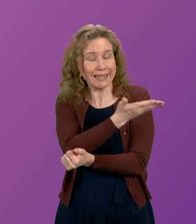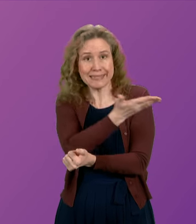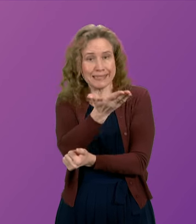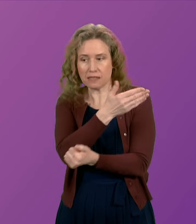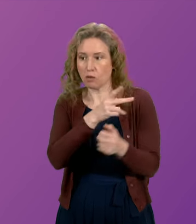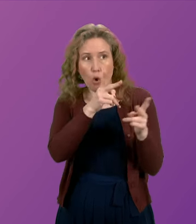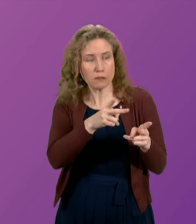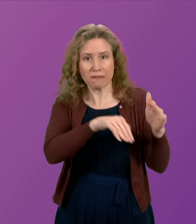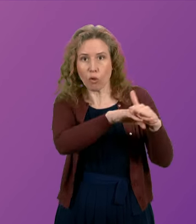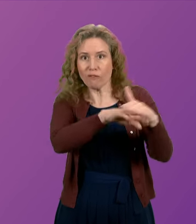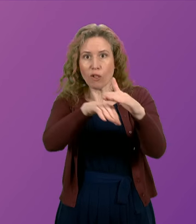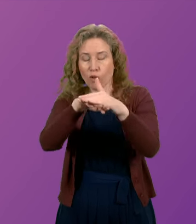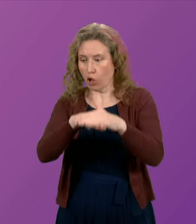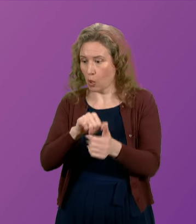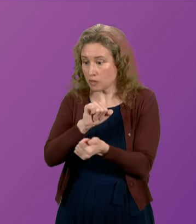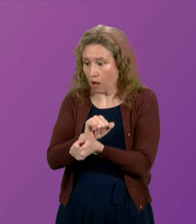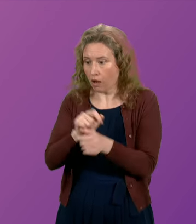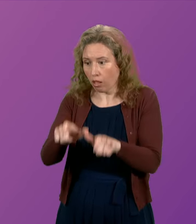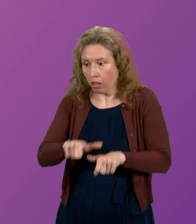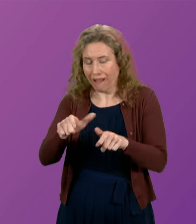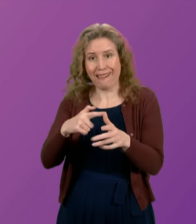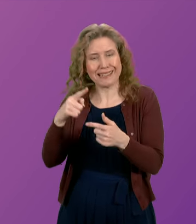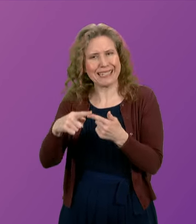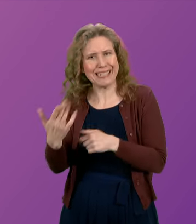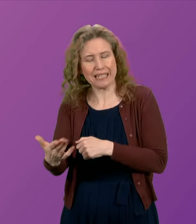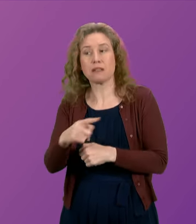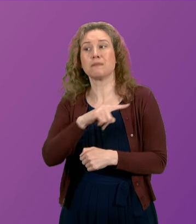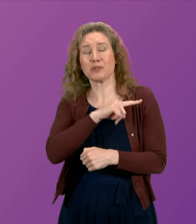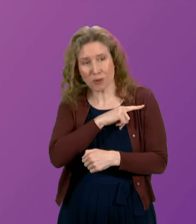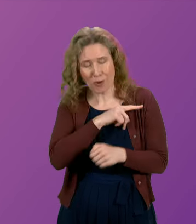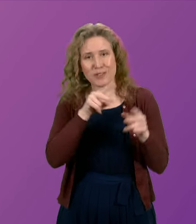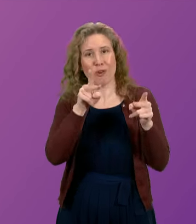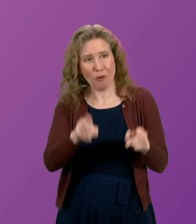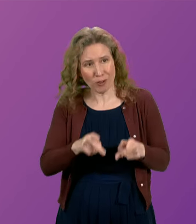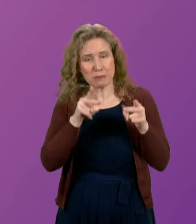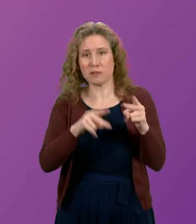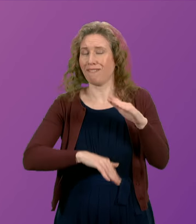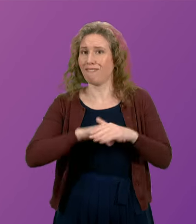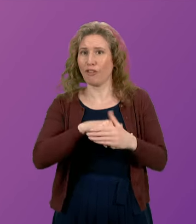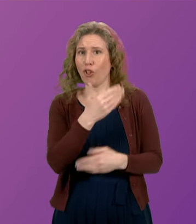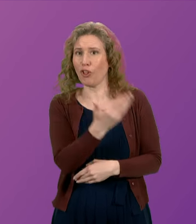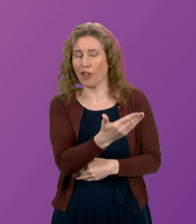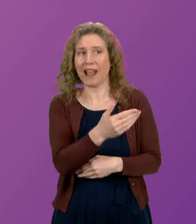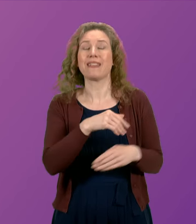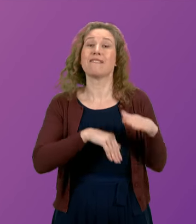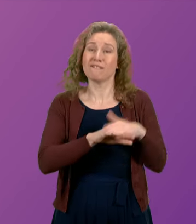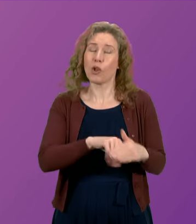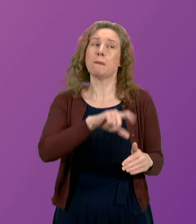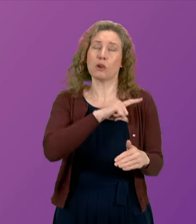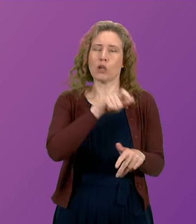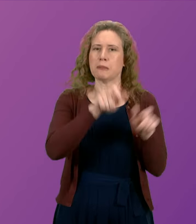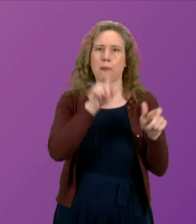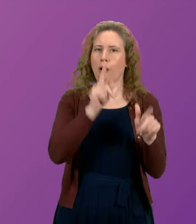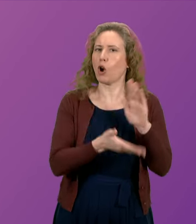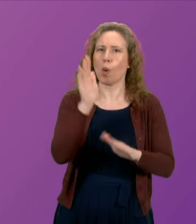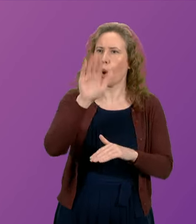hospital care for the simple reason that the hospitals are so congested because of delayed discharge. And